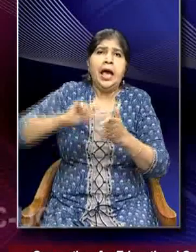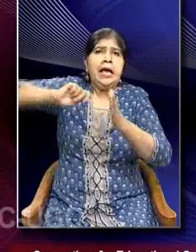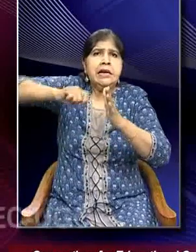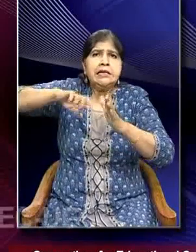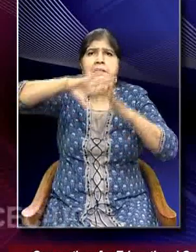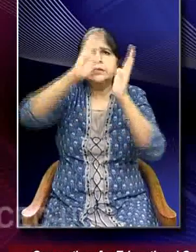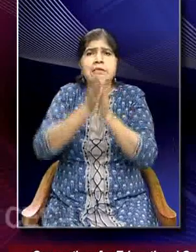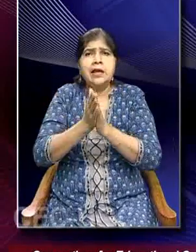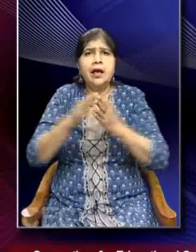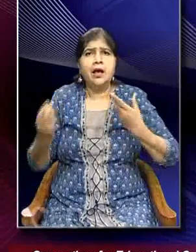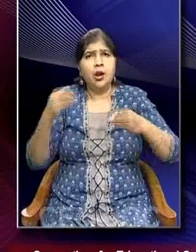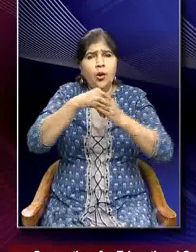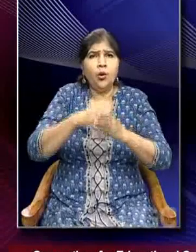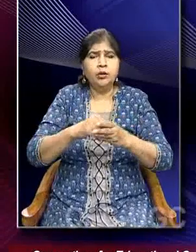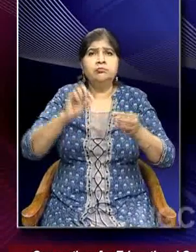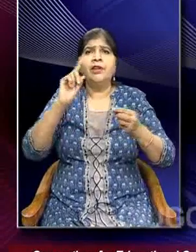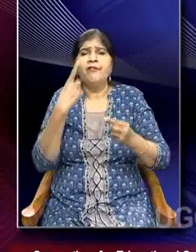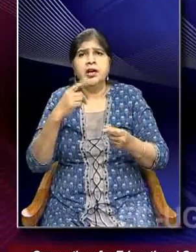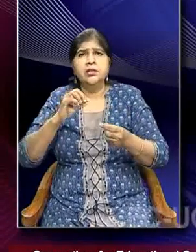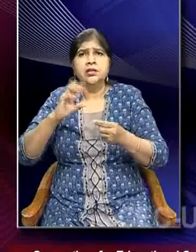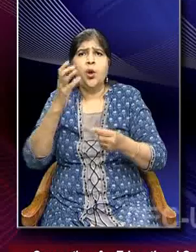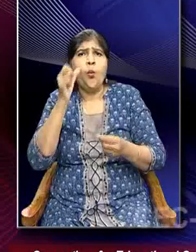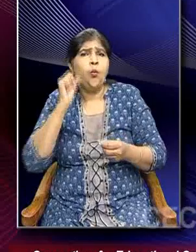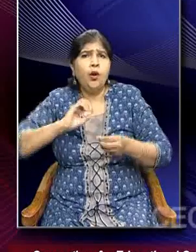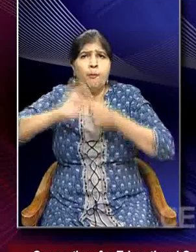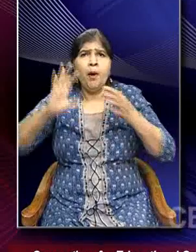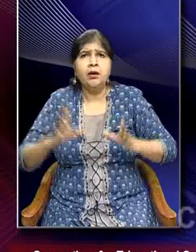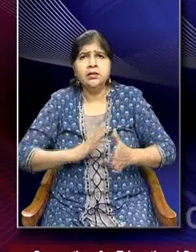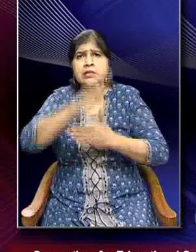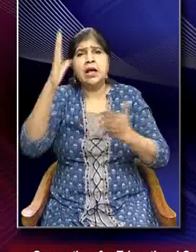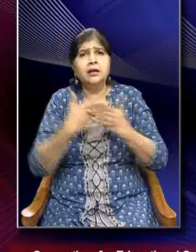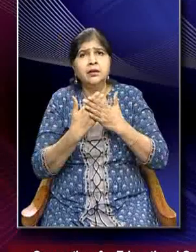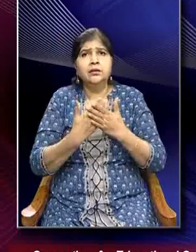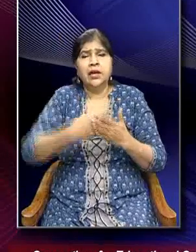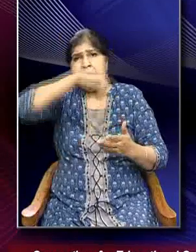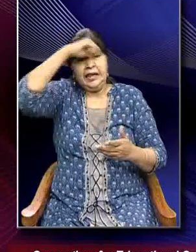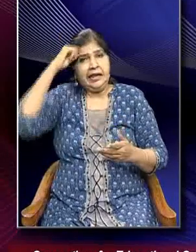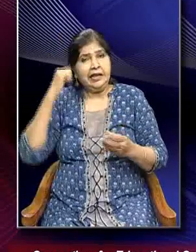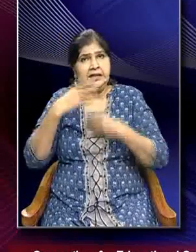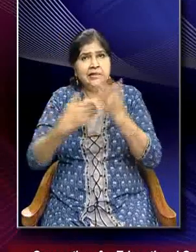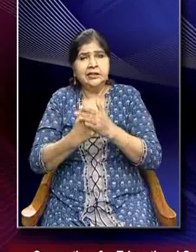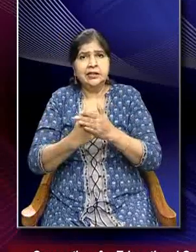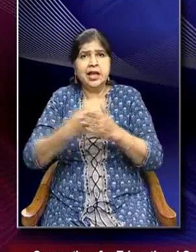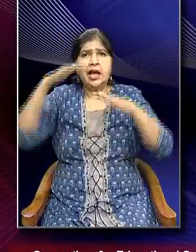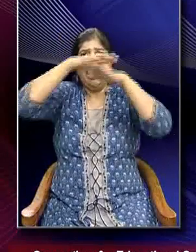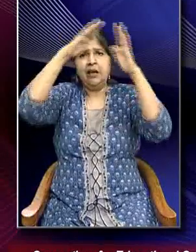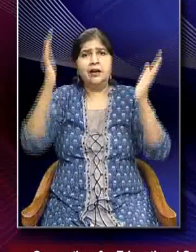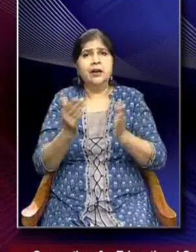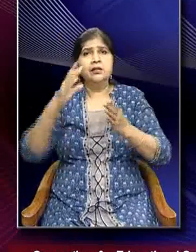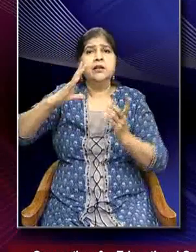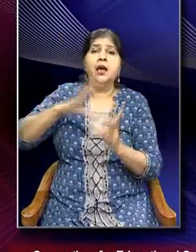primarily fossil fuel burning, which increases heat trapping greenhouse gas levels in the